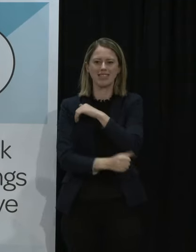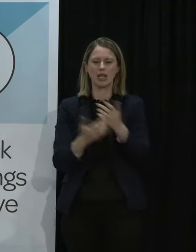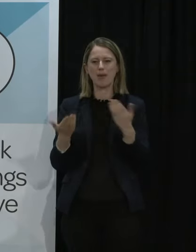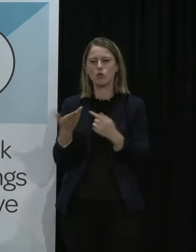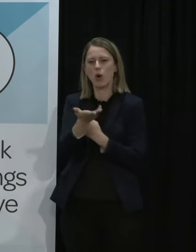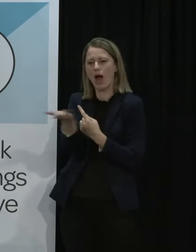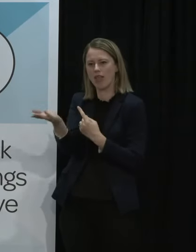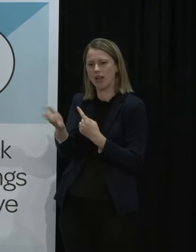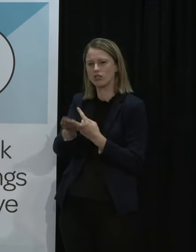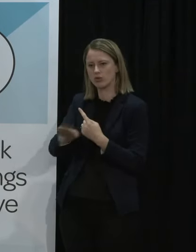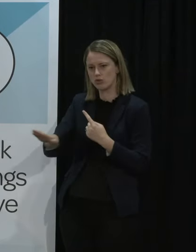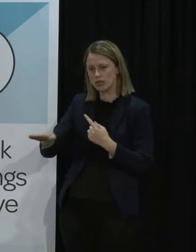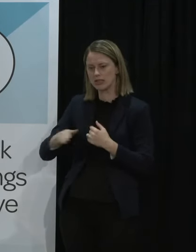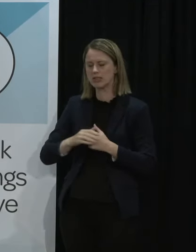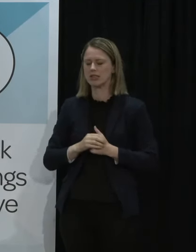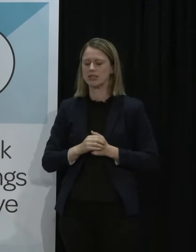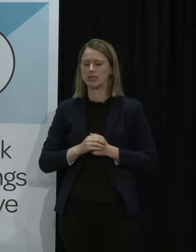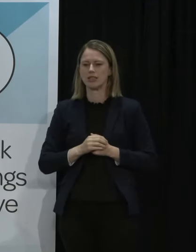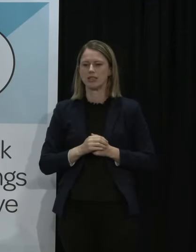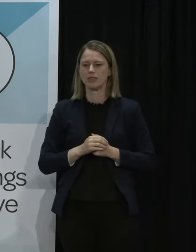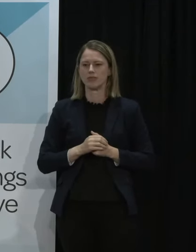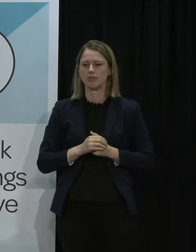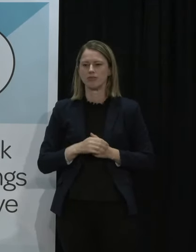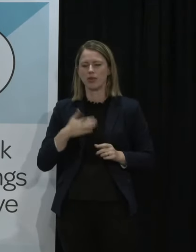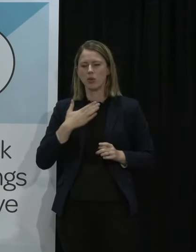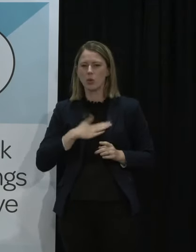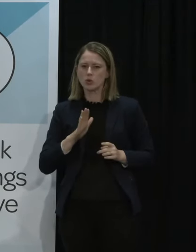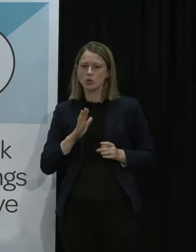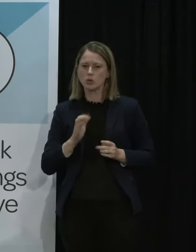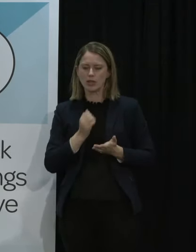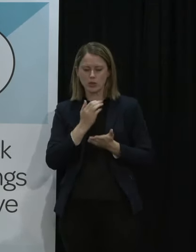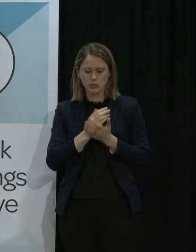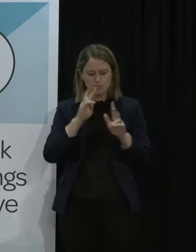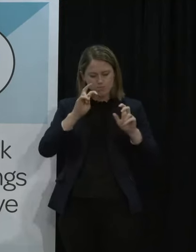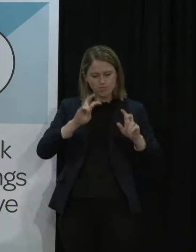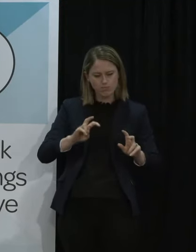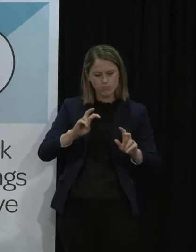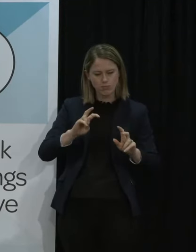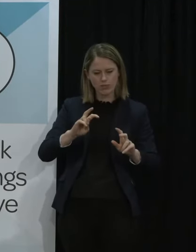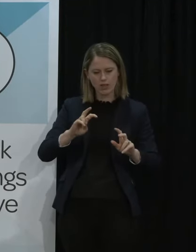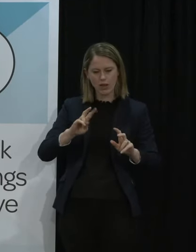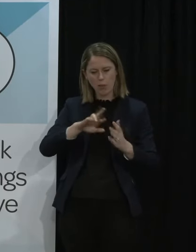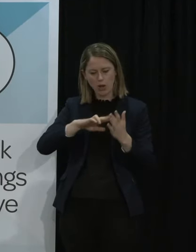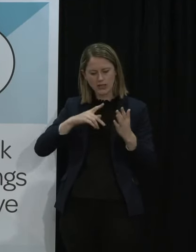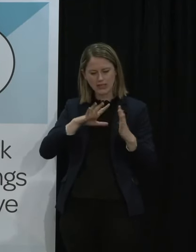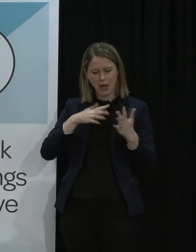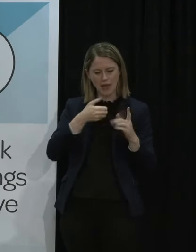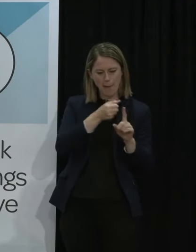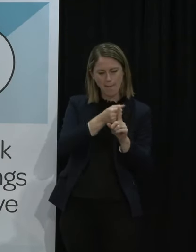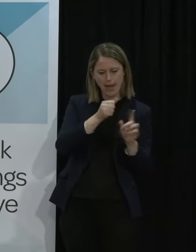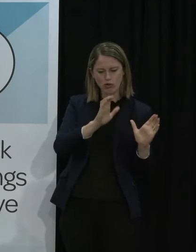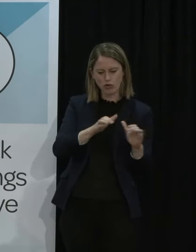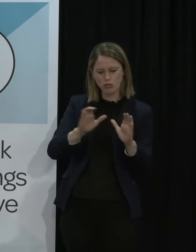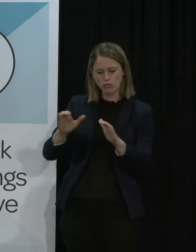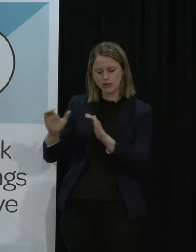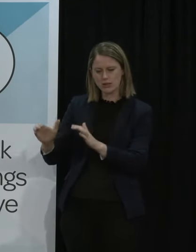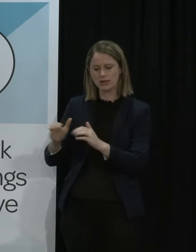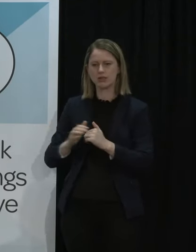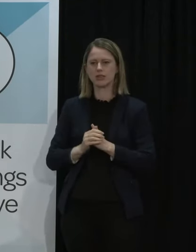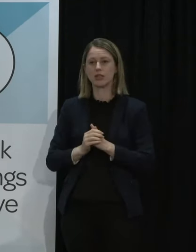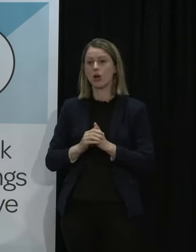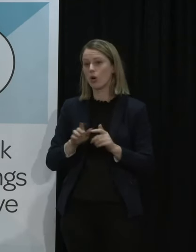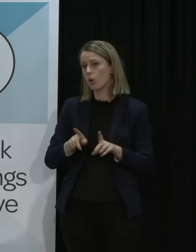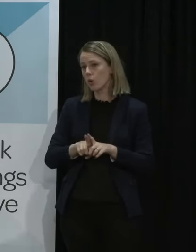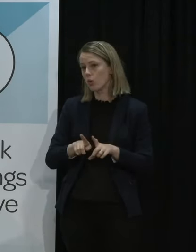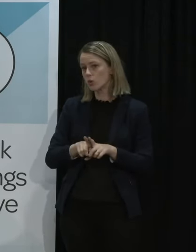one of the things we want to do is make sure that we have a better understanding of the impact of our policies on these groups as well but we also